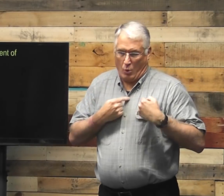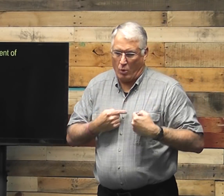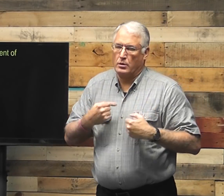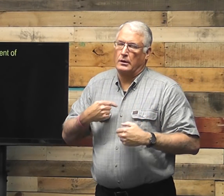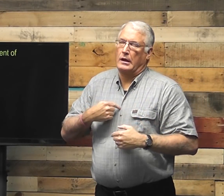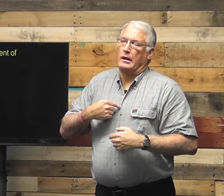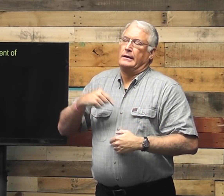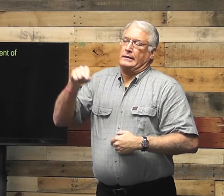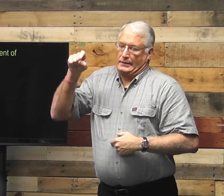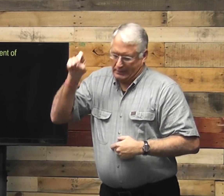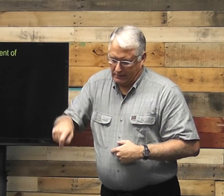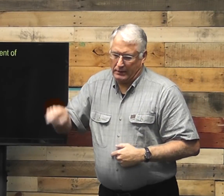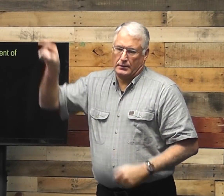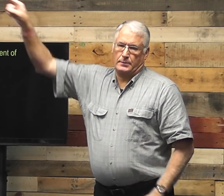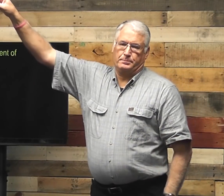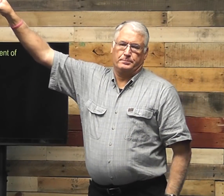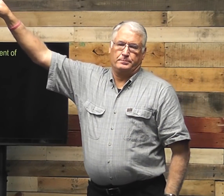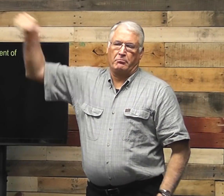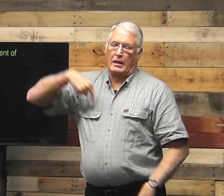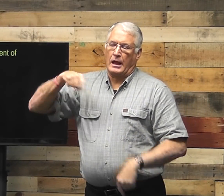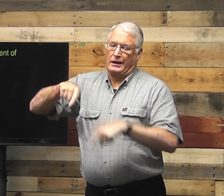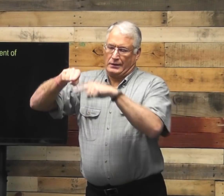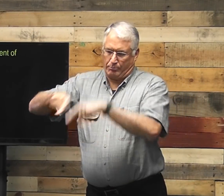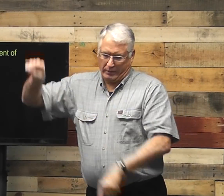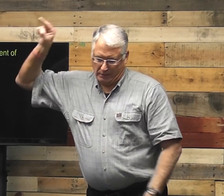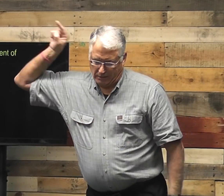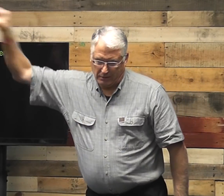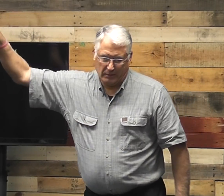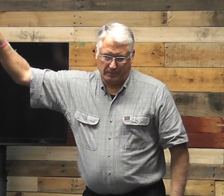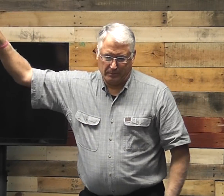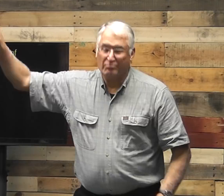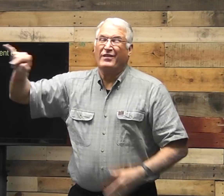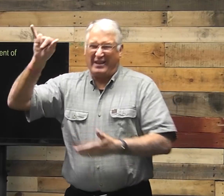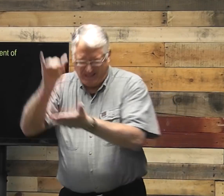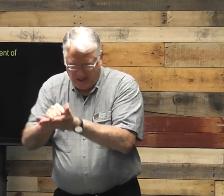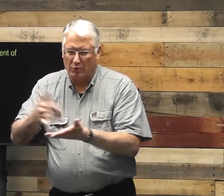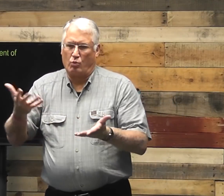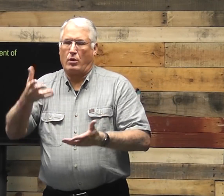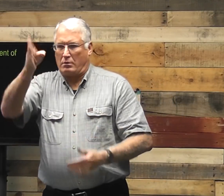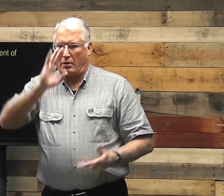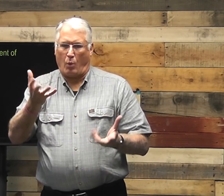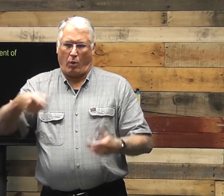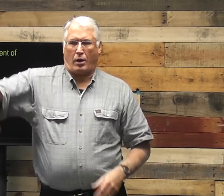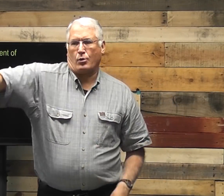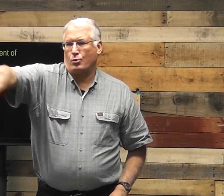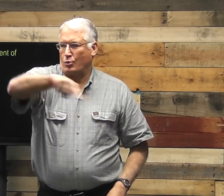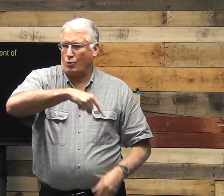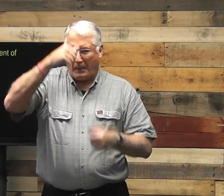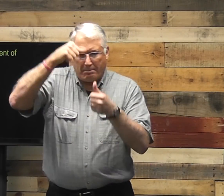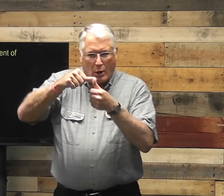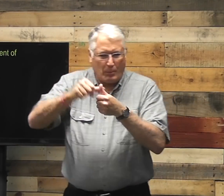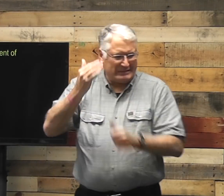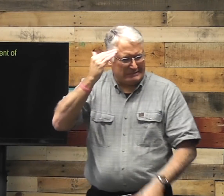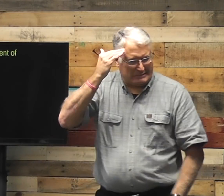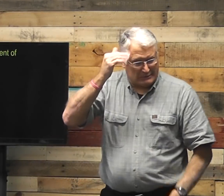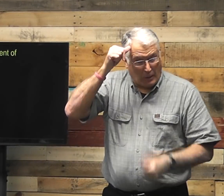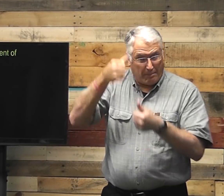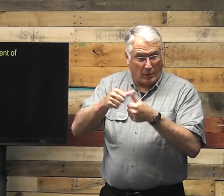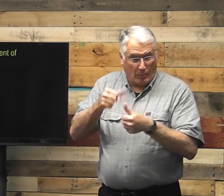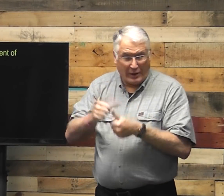to show from our hearts that we are dependent on him. That is where God wants us to remember and be